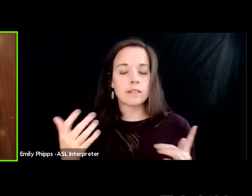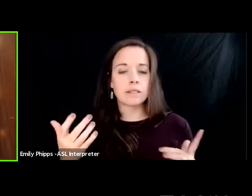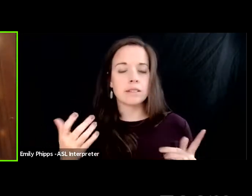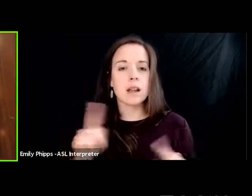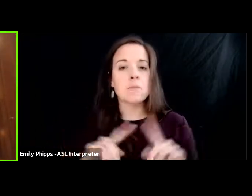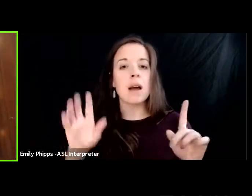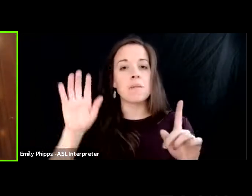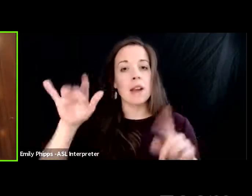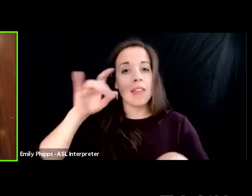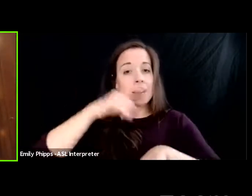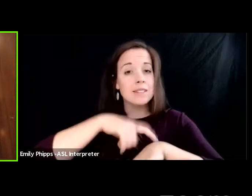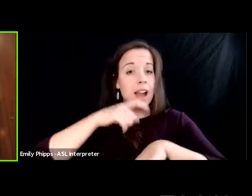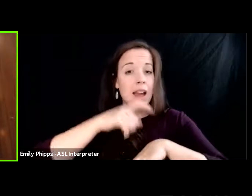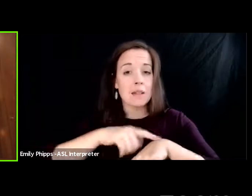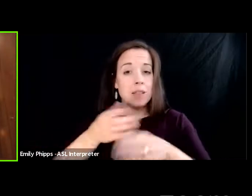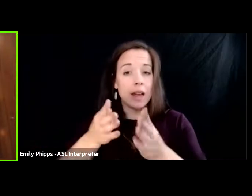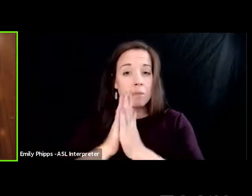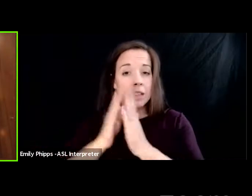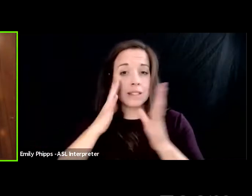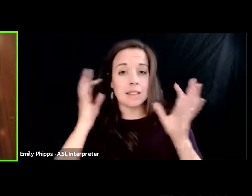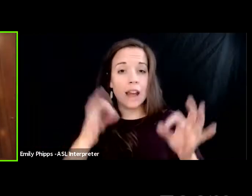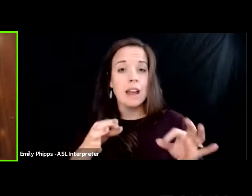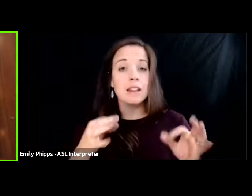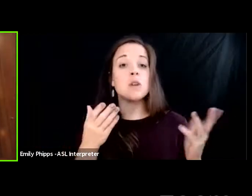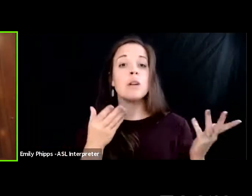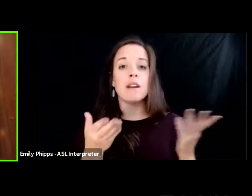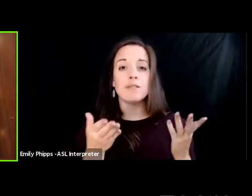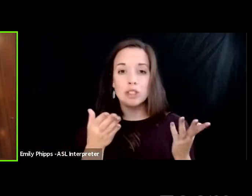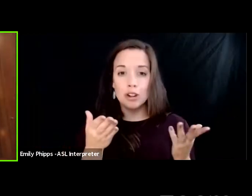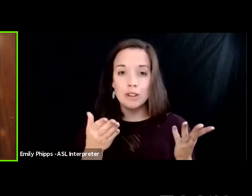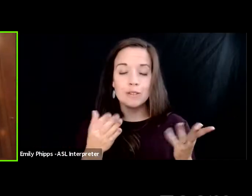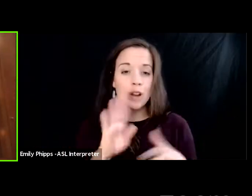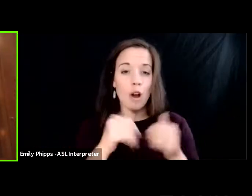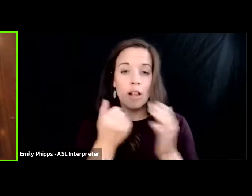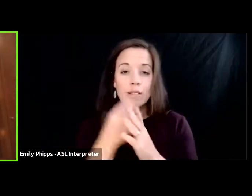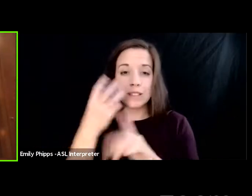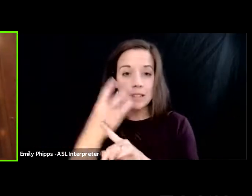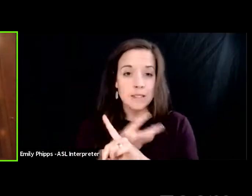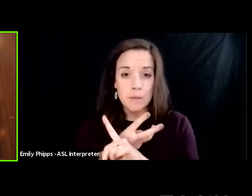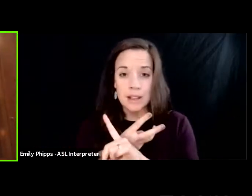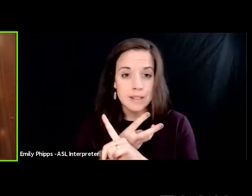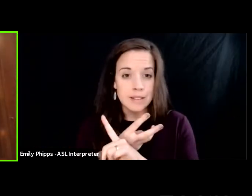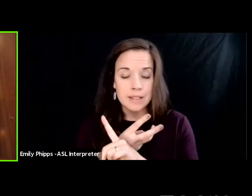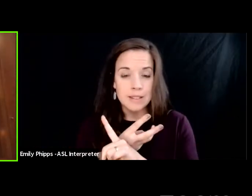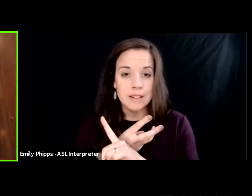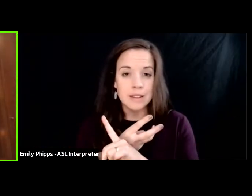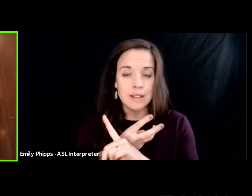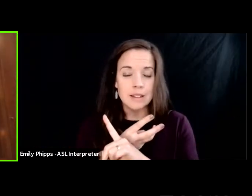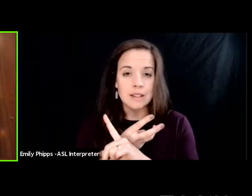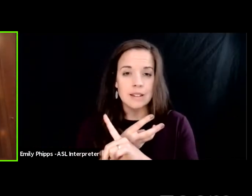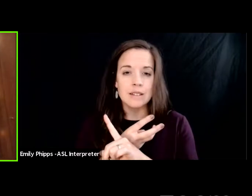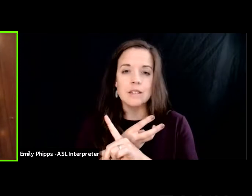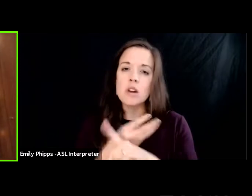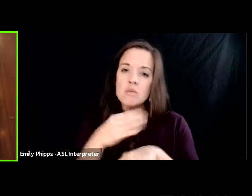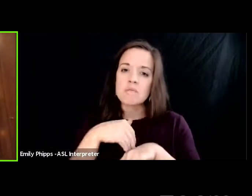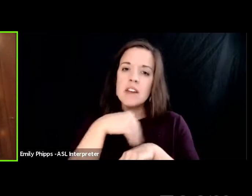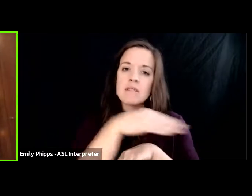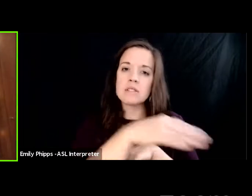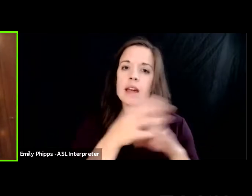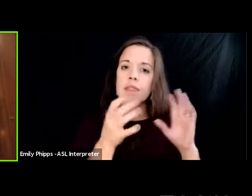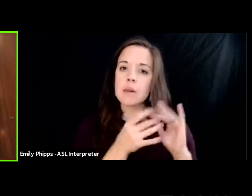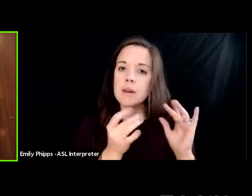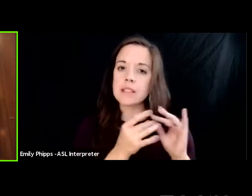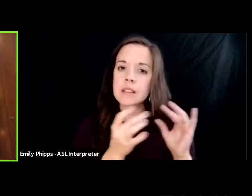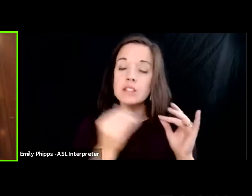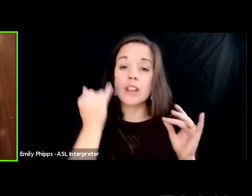that appeal is decided he will have served all of his six months so the message has been sent if you